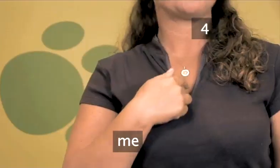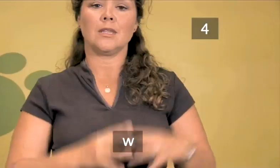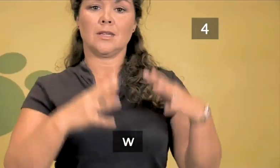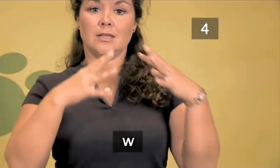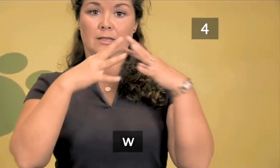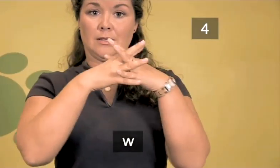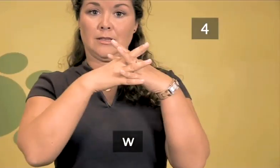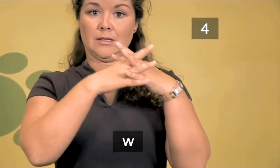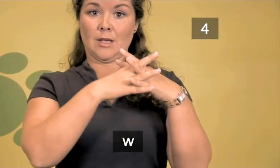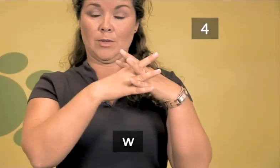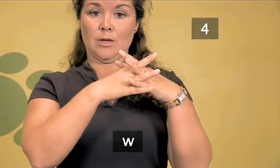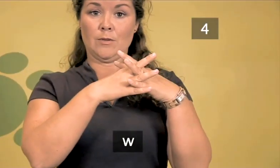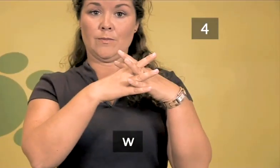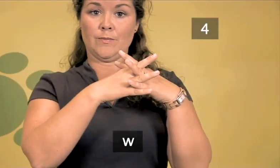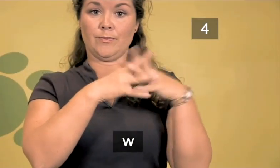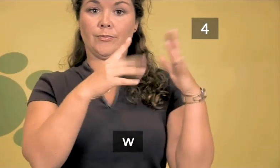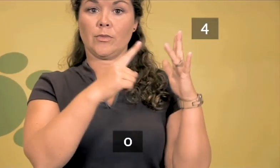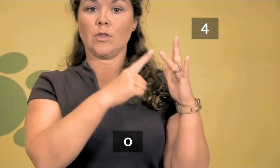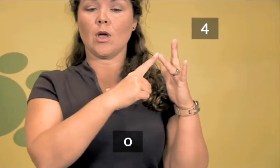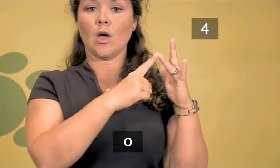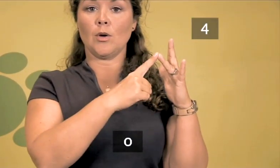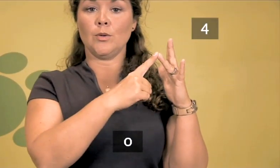in Worcester Park gun I live